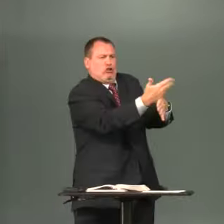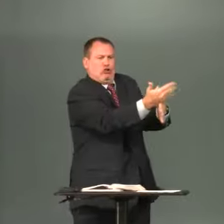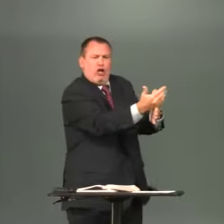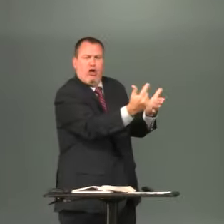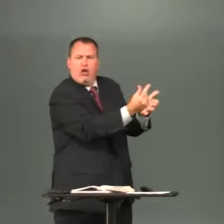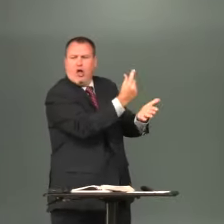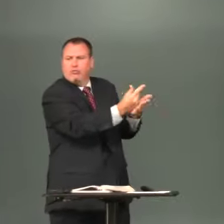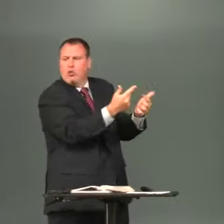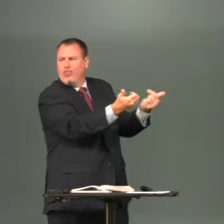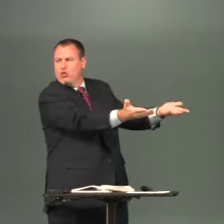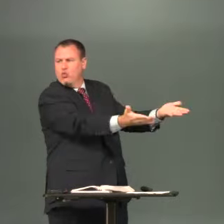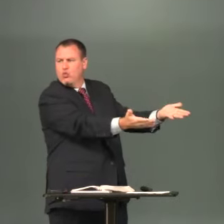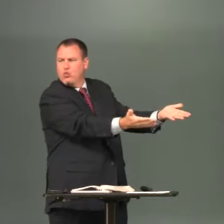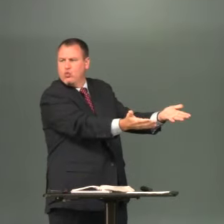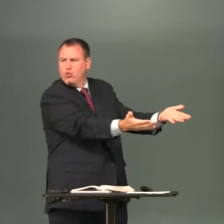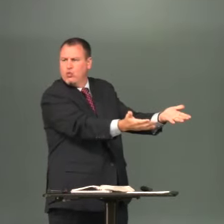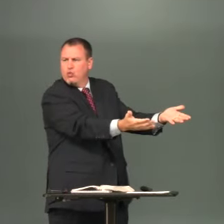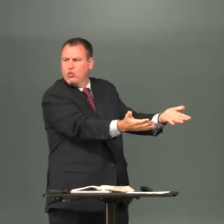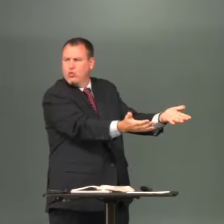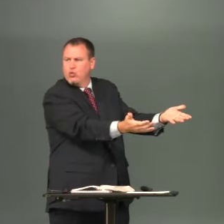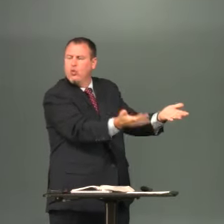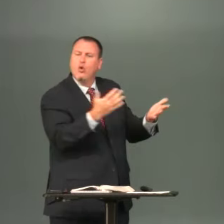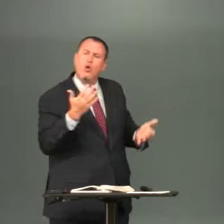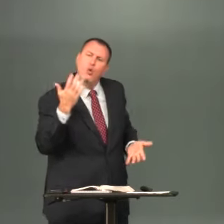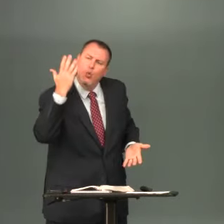so paul is saying i want to share the gospel with you